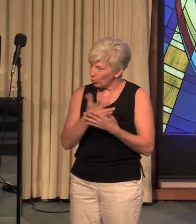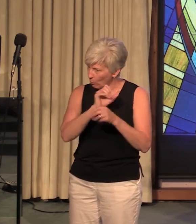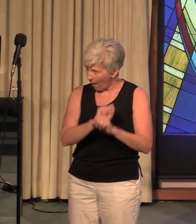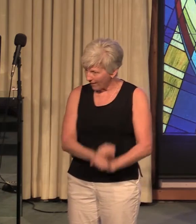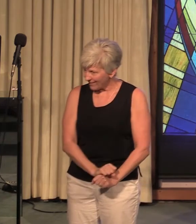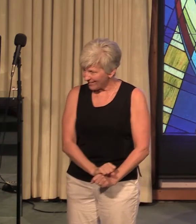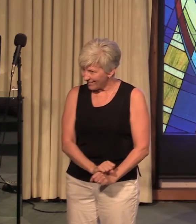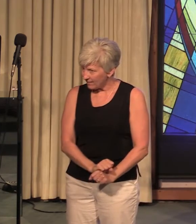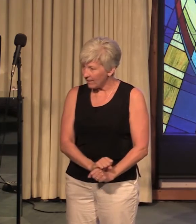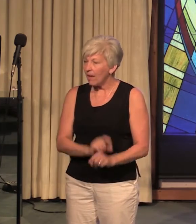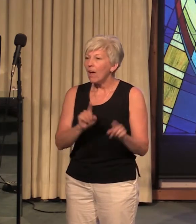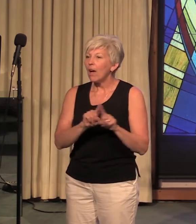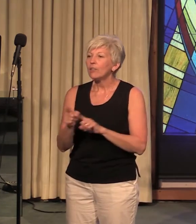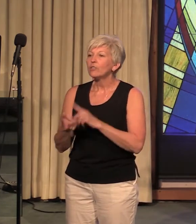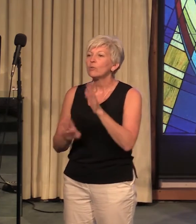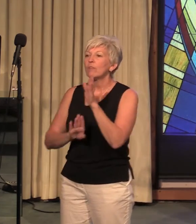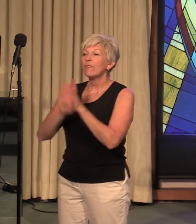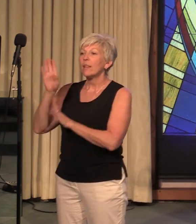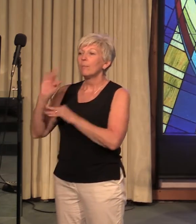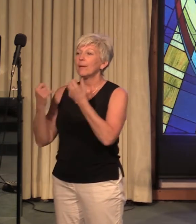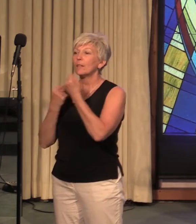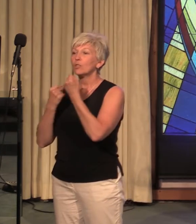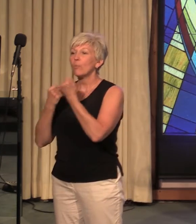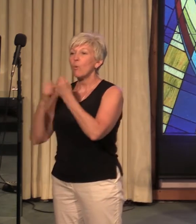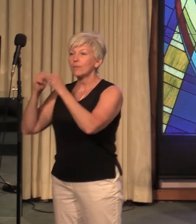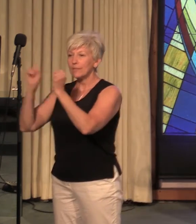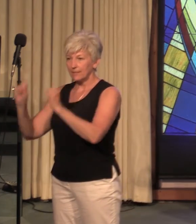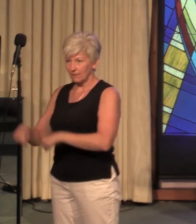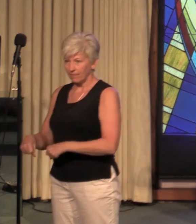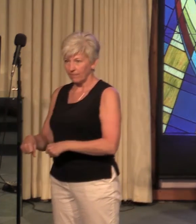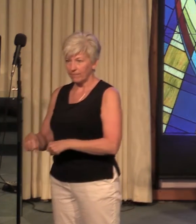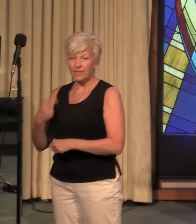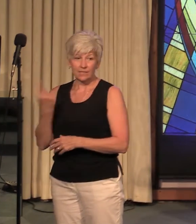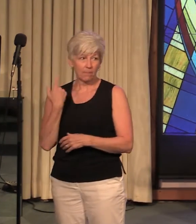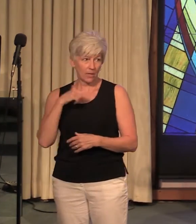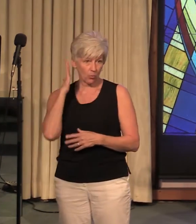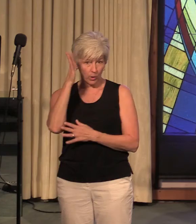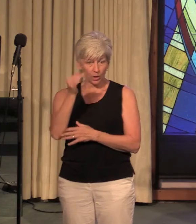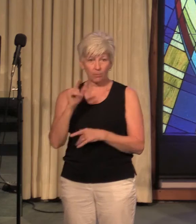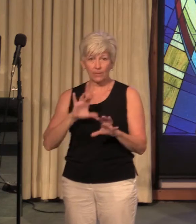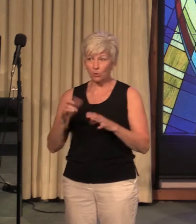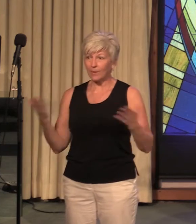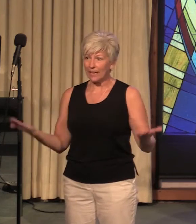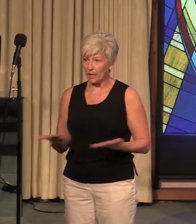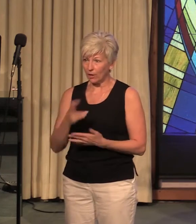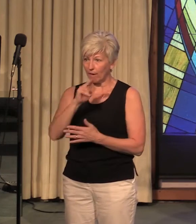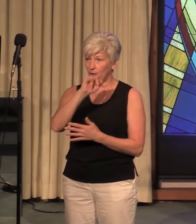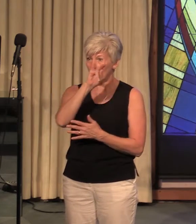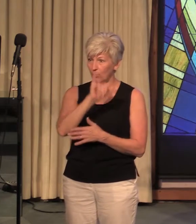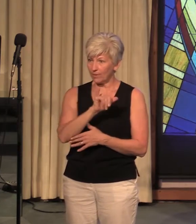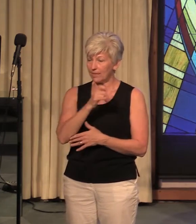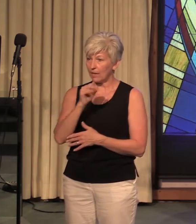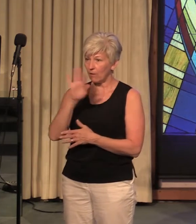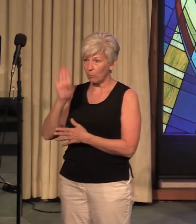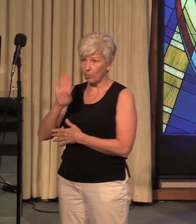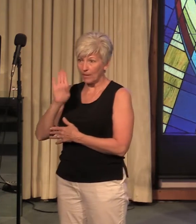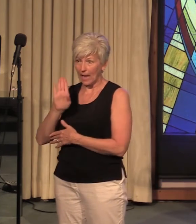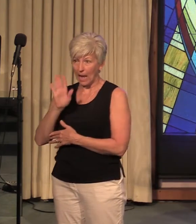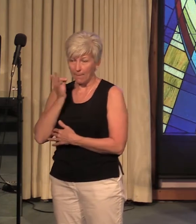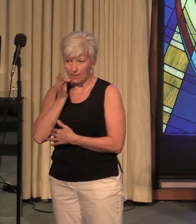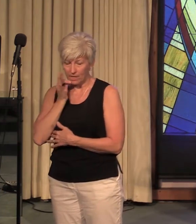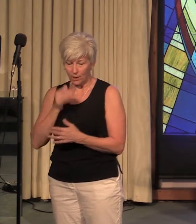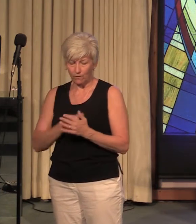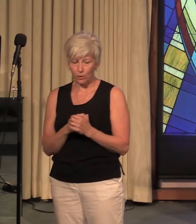so is developing a support system something we're going to be doing here at Unity of Birmingham in the near future